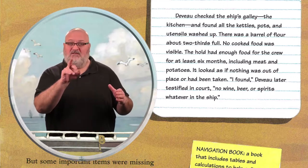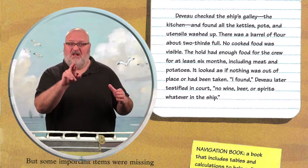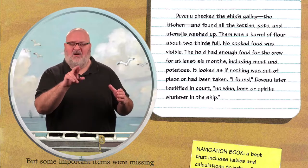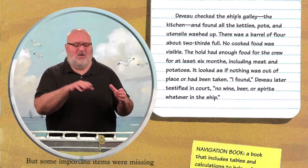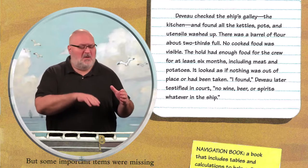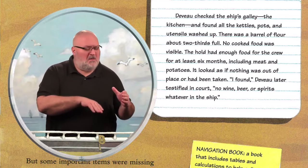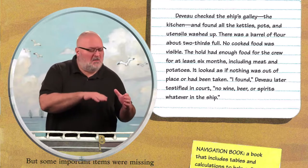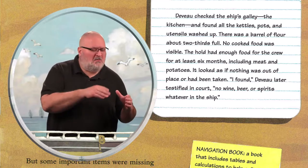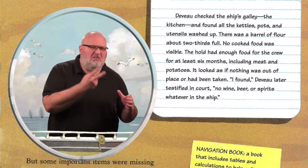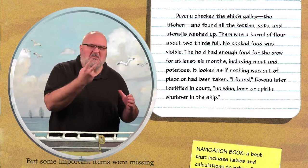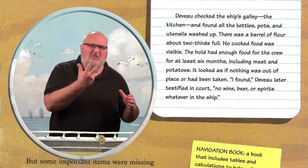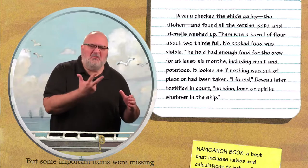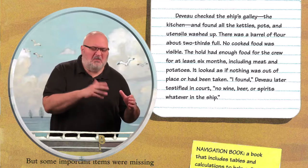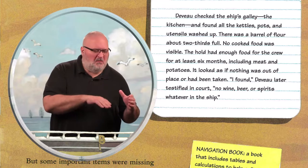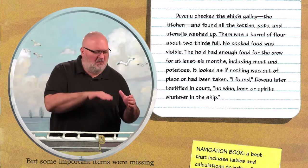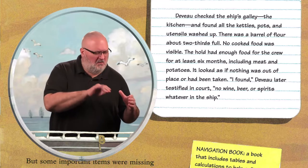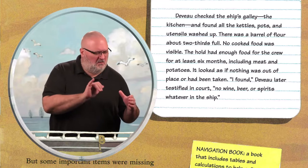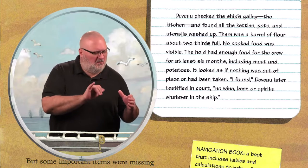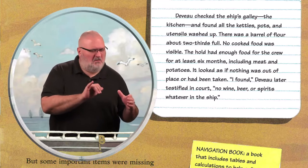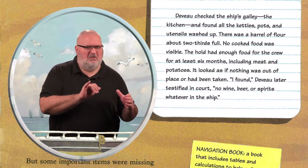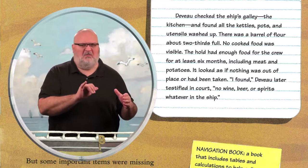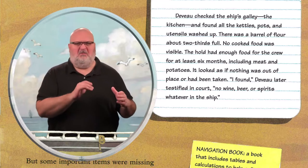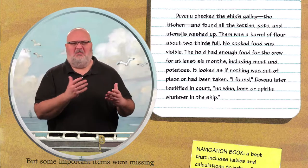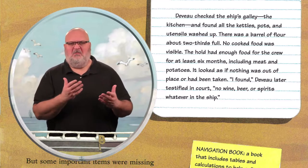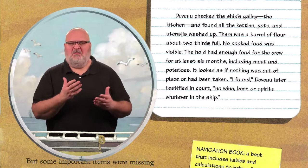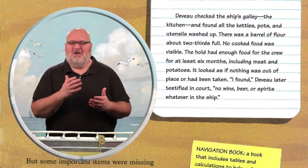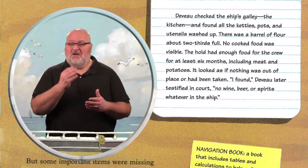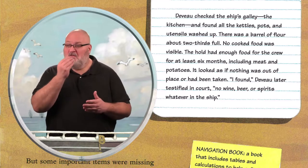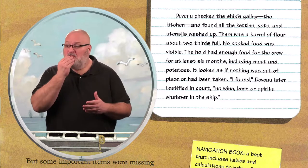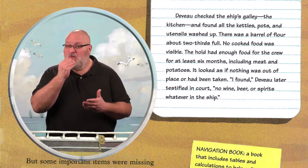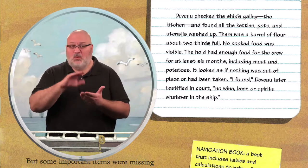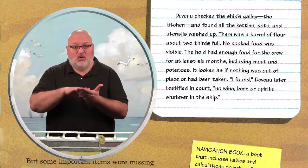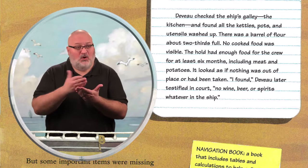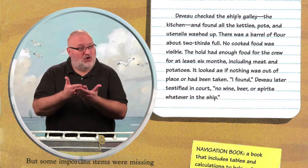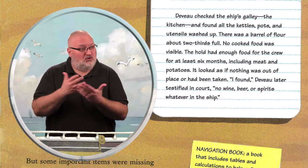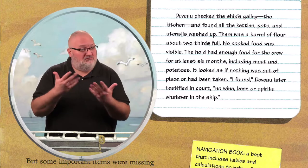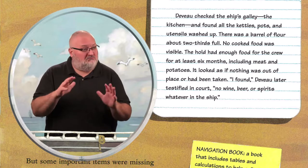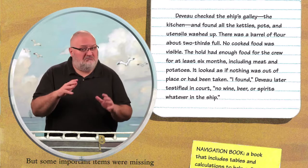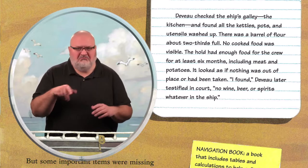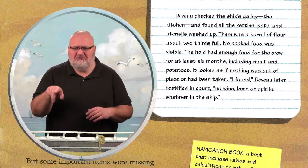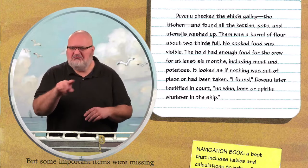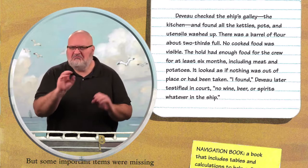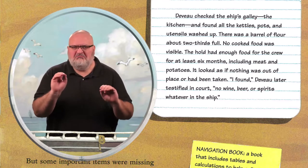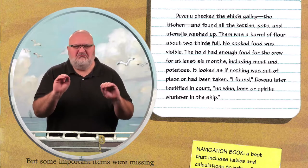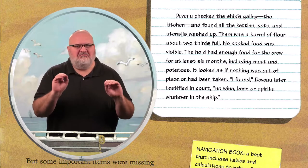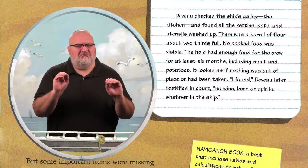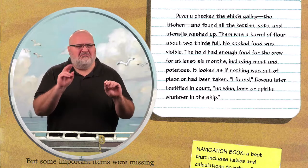There was a barrel of flour about two-thirds full. No cooked food was visible.